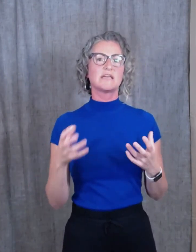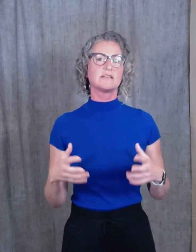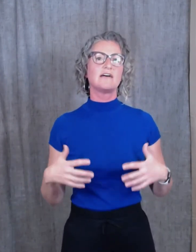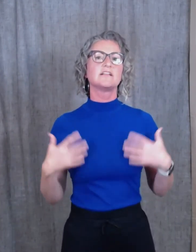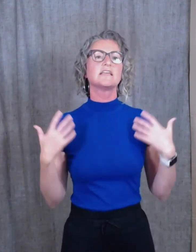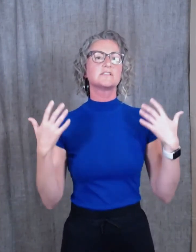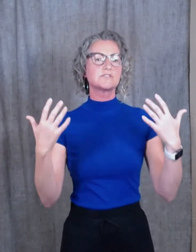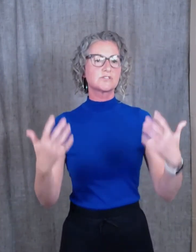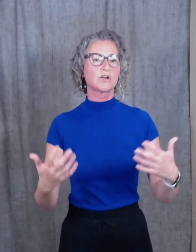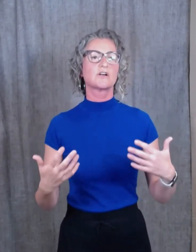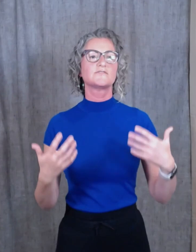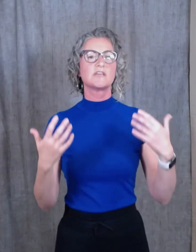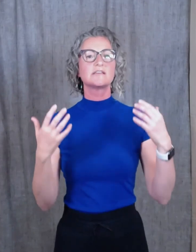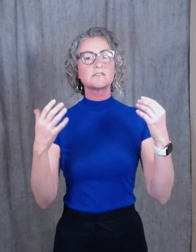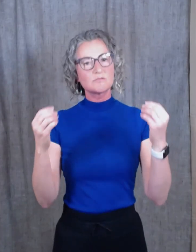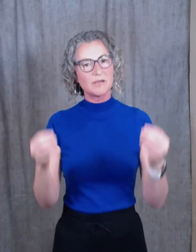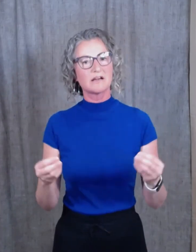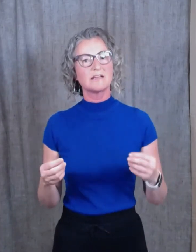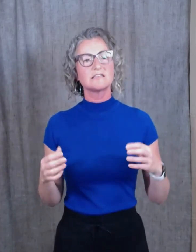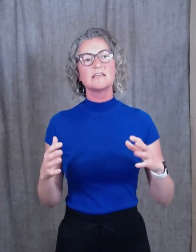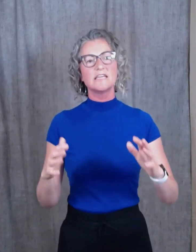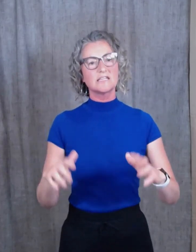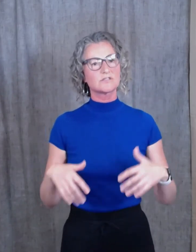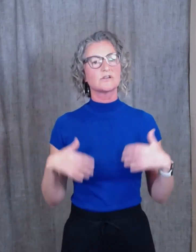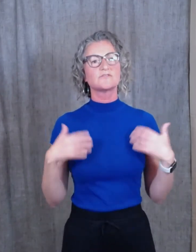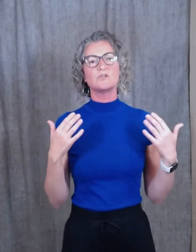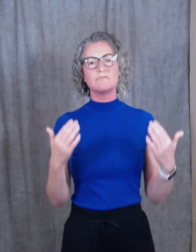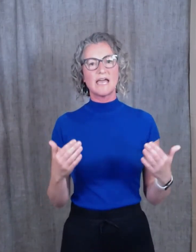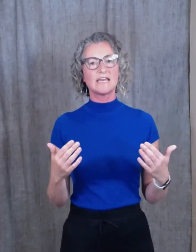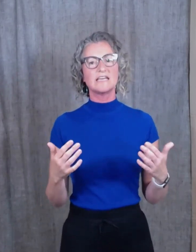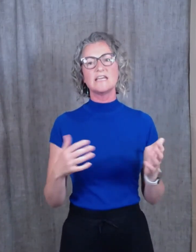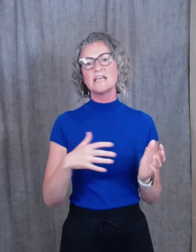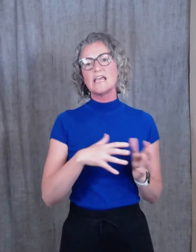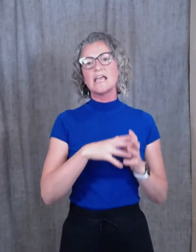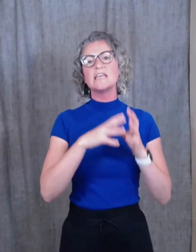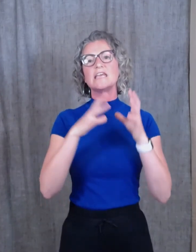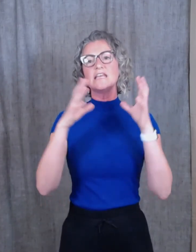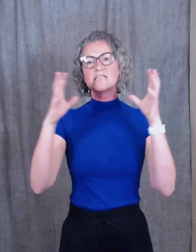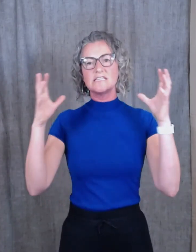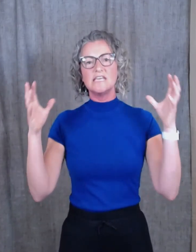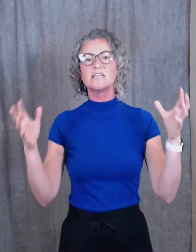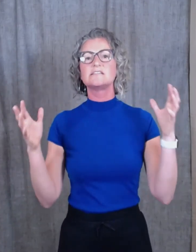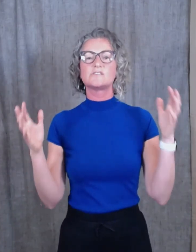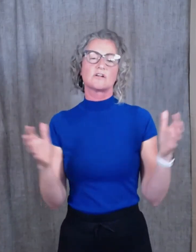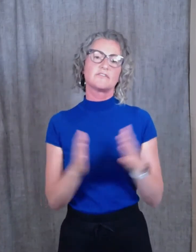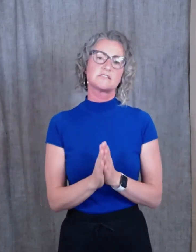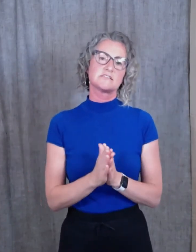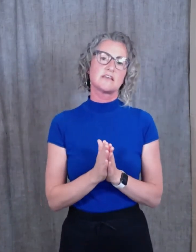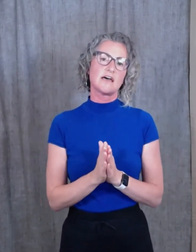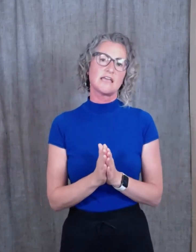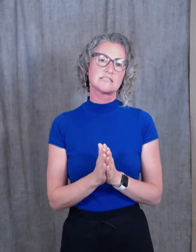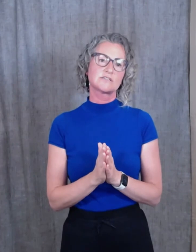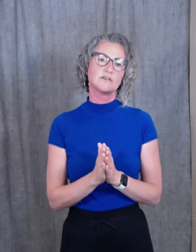level, it serves spirit, it serves humanity, and it is in service to the highest good.